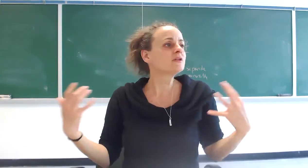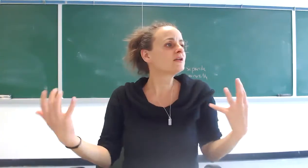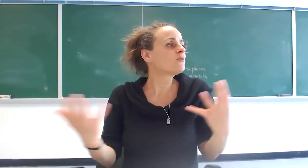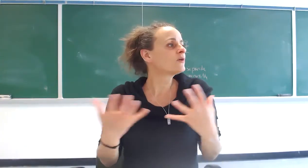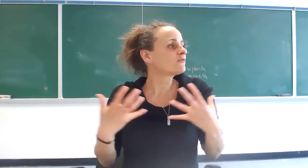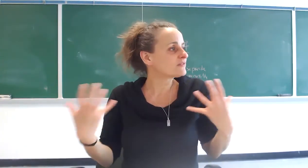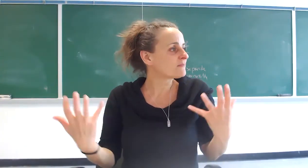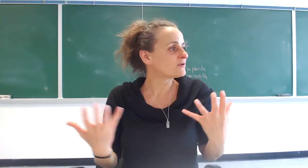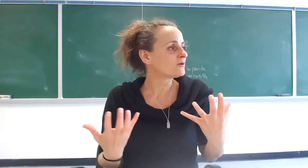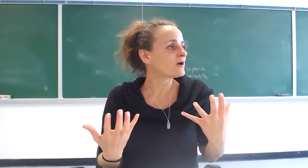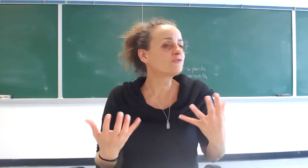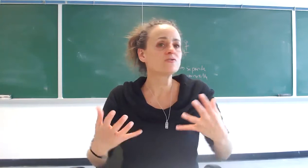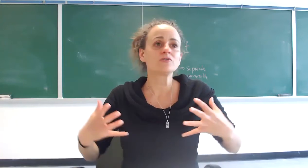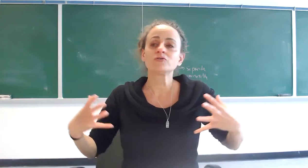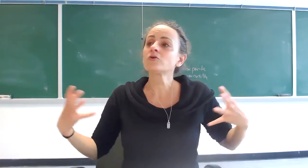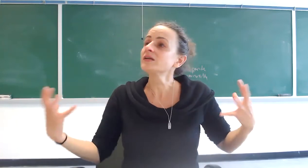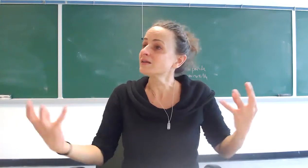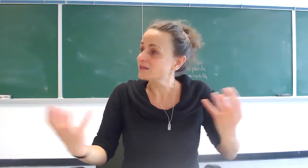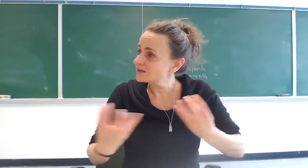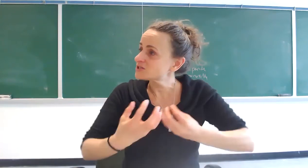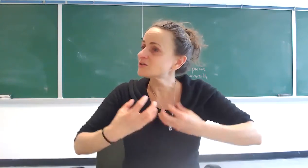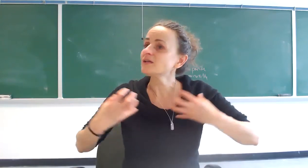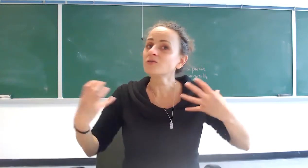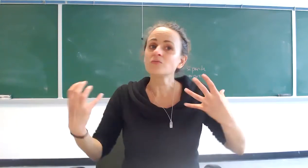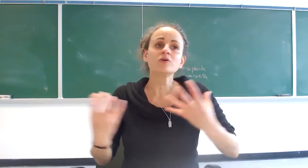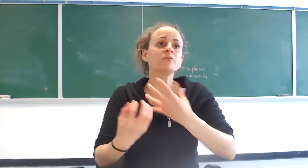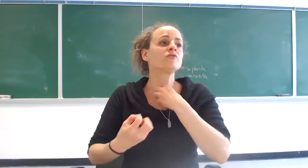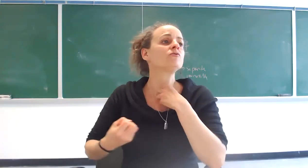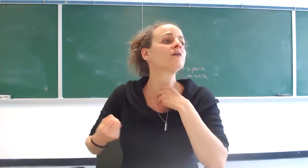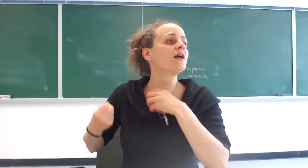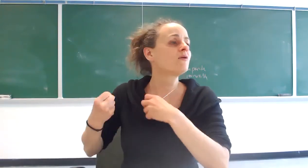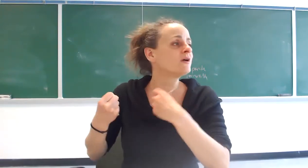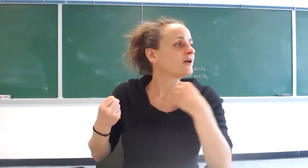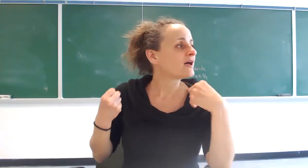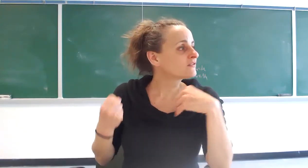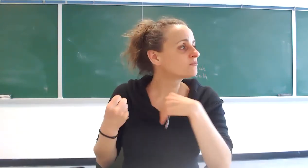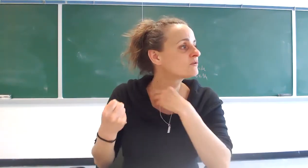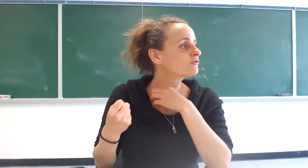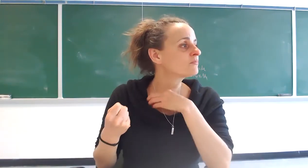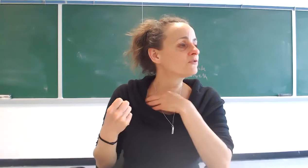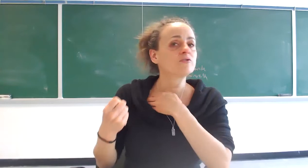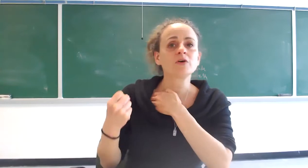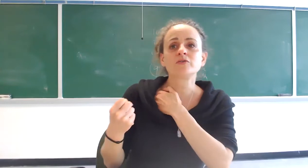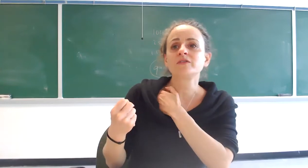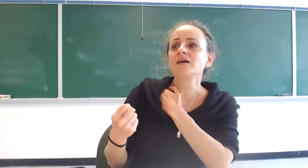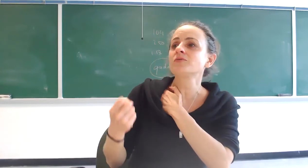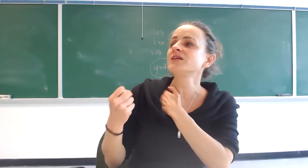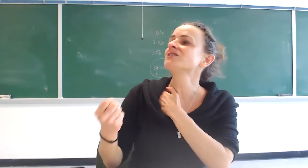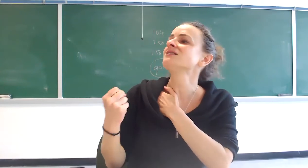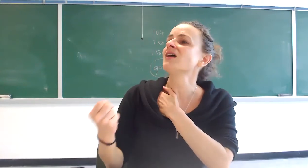aware of what's happening around you you're totally engaged in the world but you are now as a spiritual person you understand religion is not